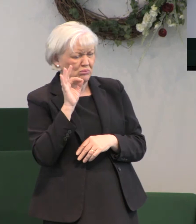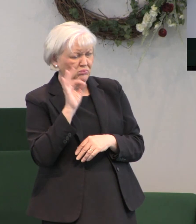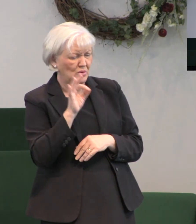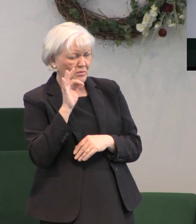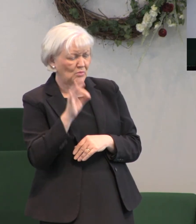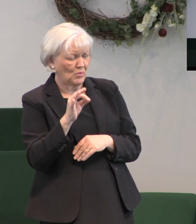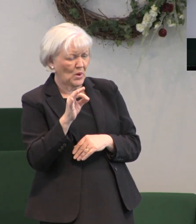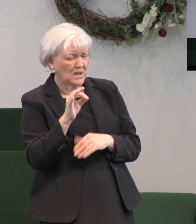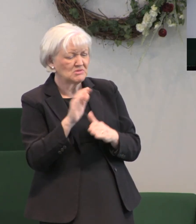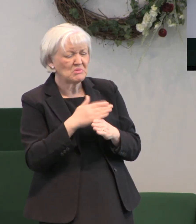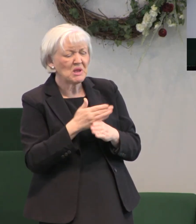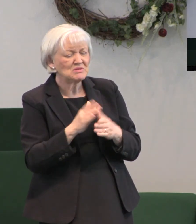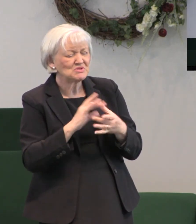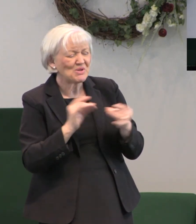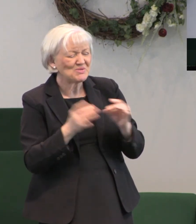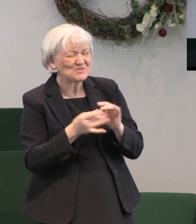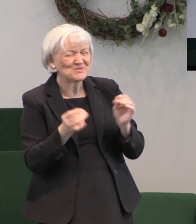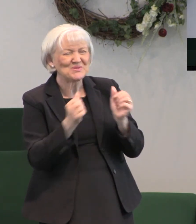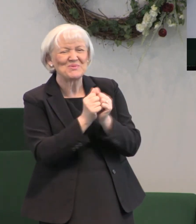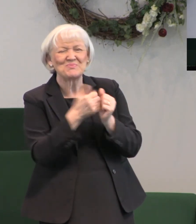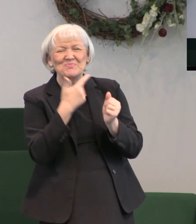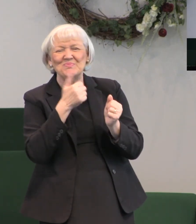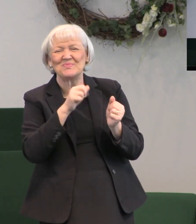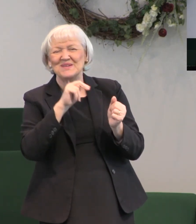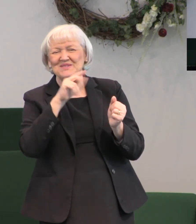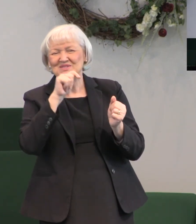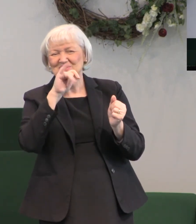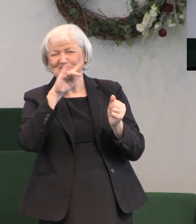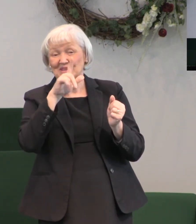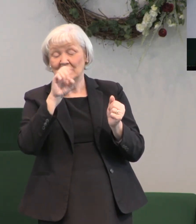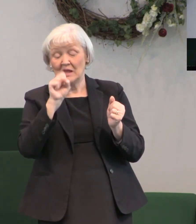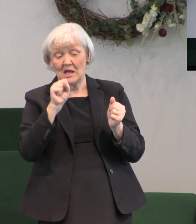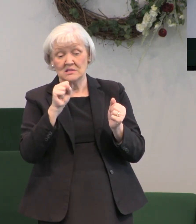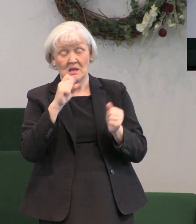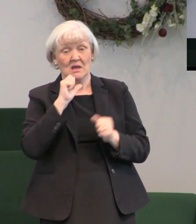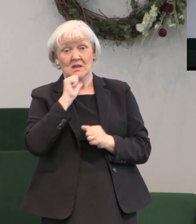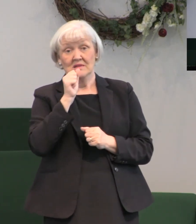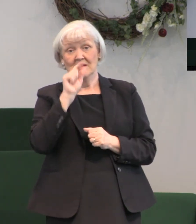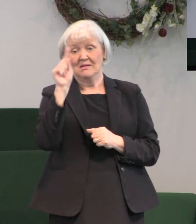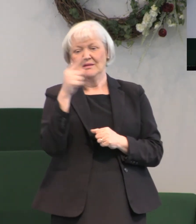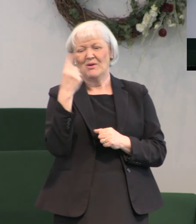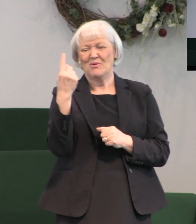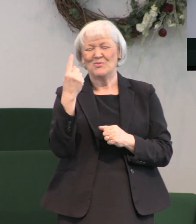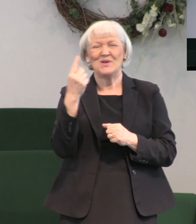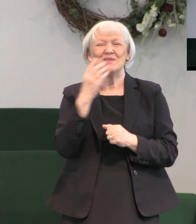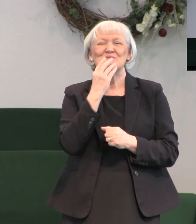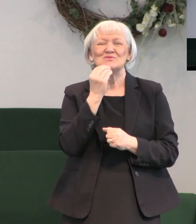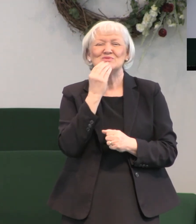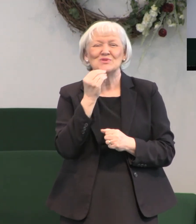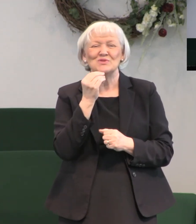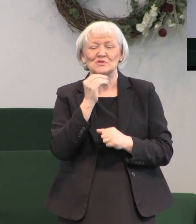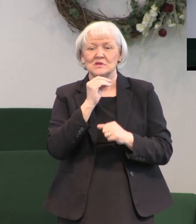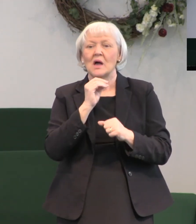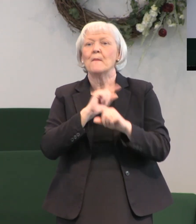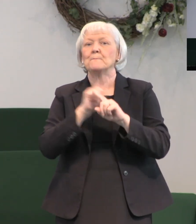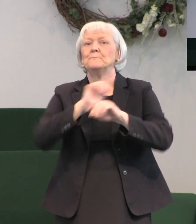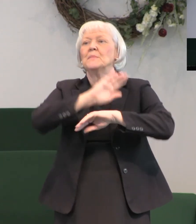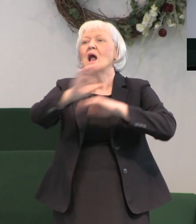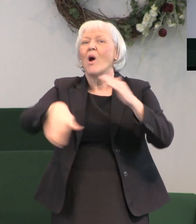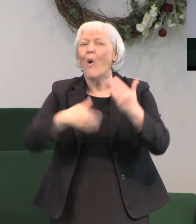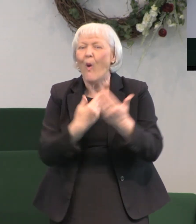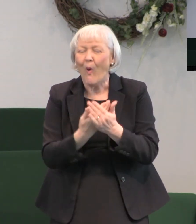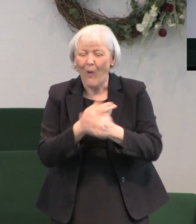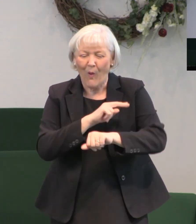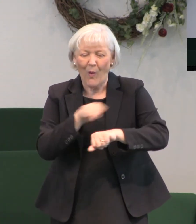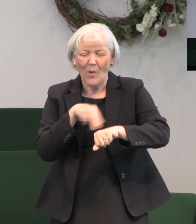people not just the Jewish nation but to all nations Ephesians chapter 3 Paul explained